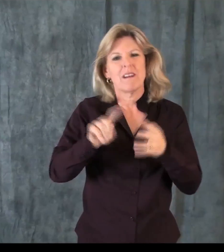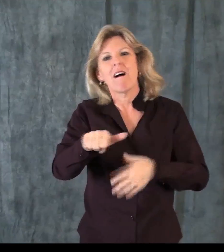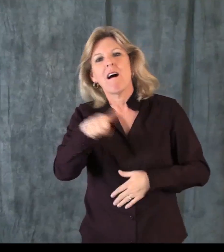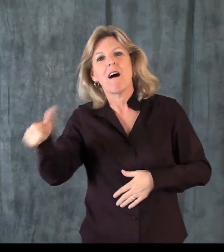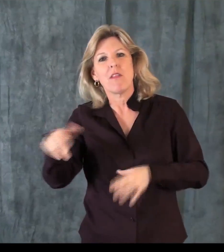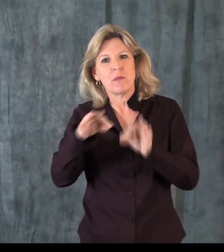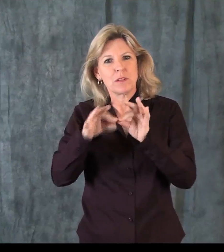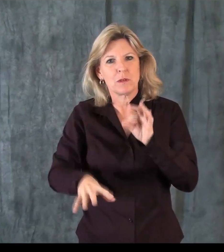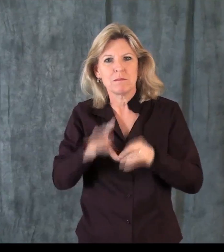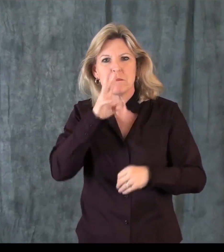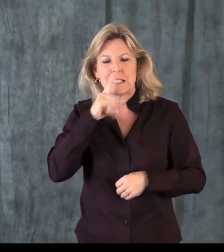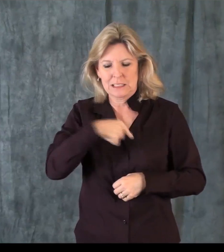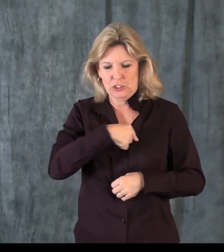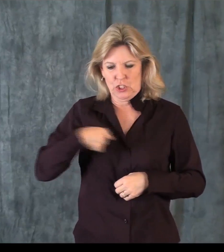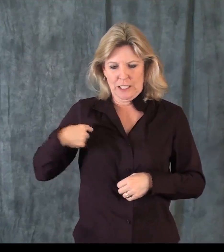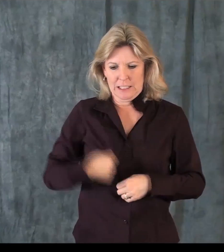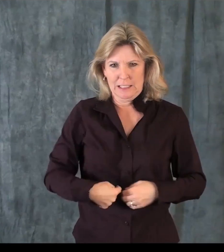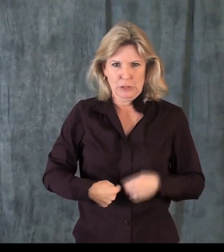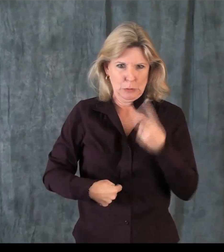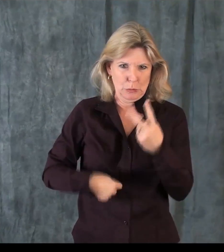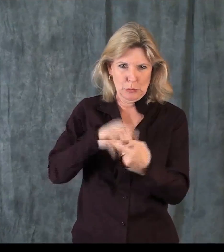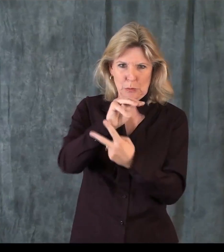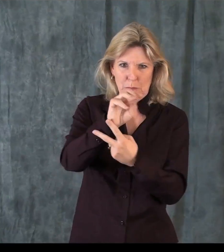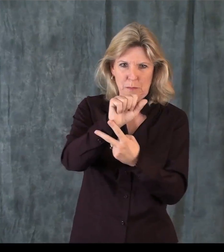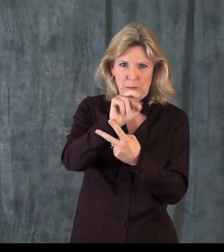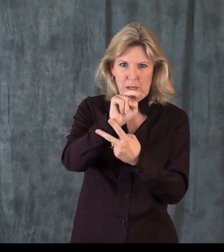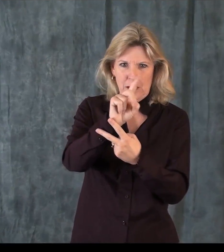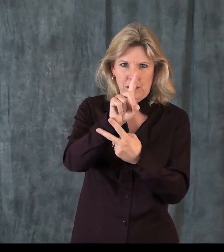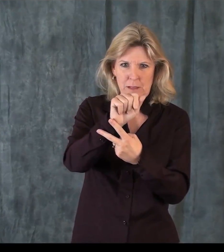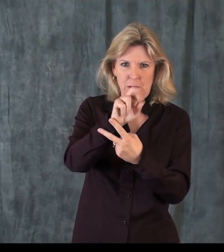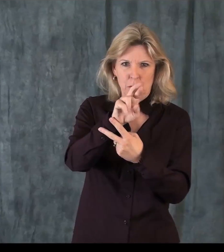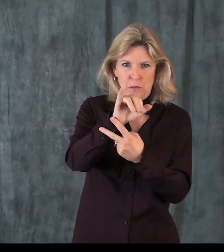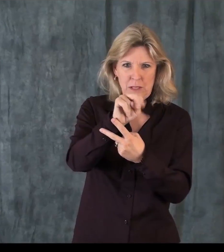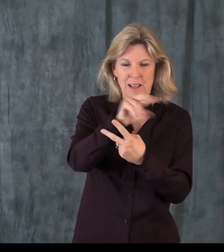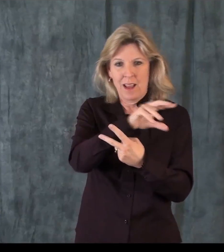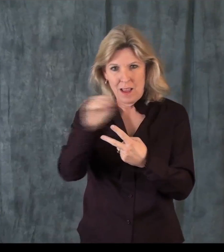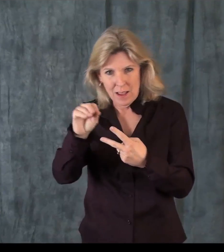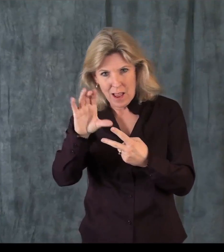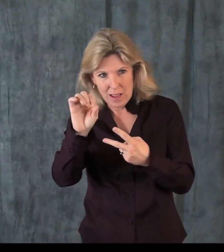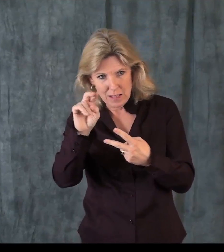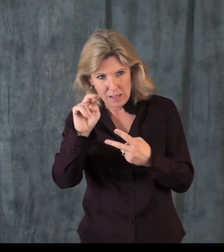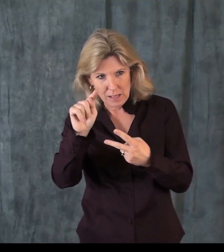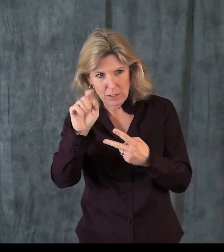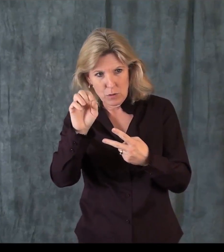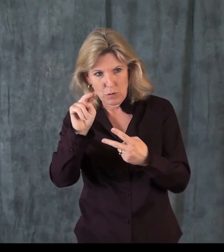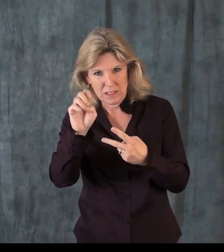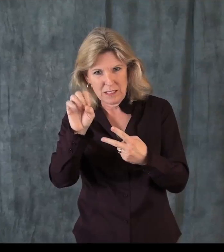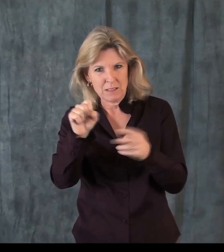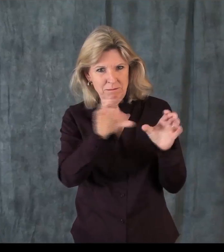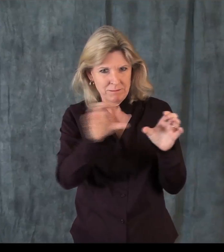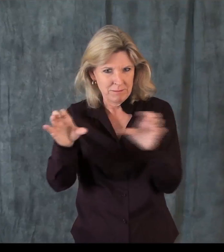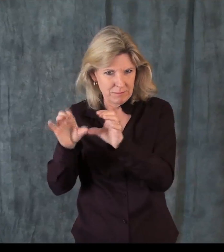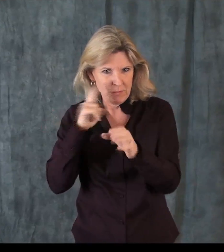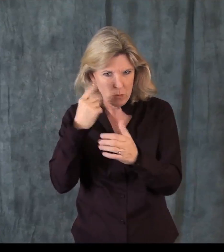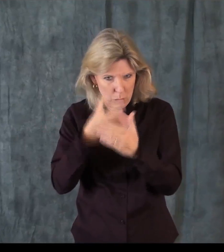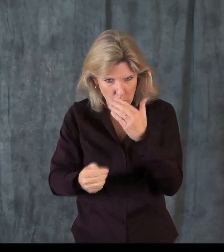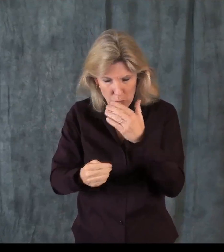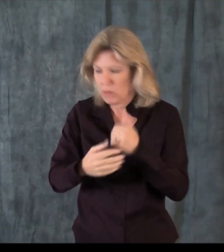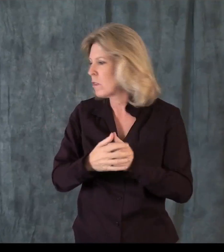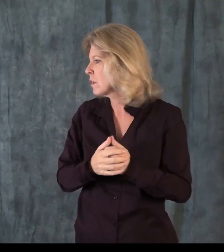Spanish interpreter and another interpreter who speaks Chinese, both Mandarin and Cantonese. So